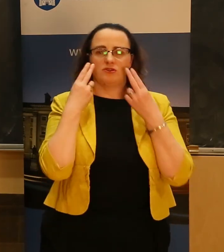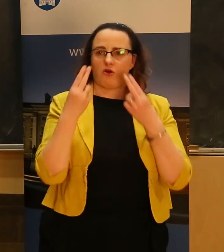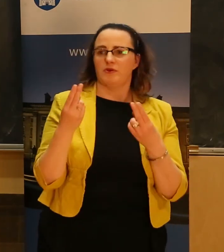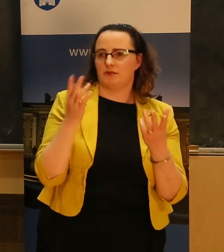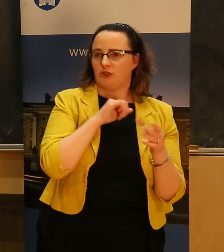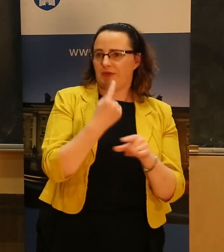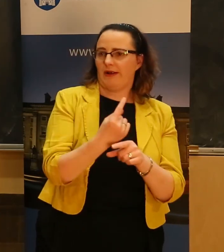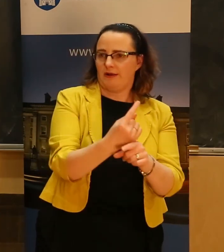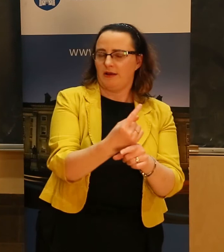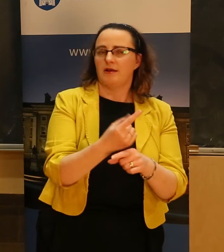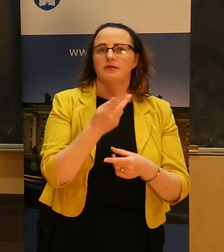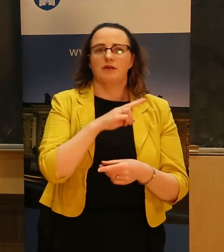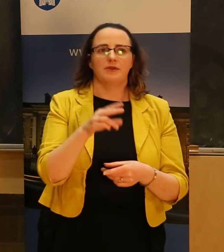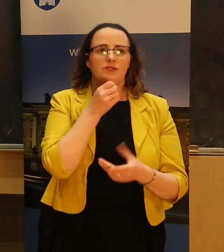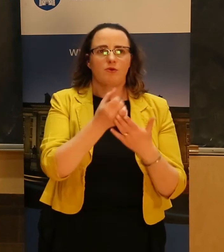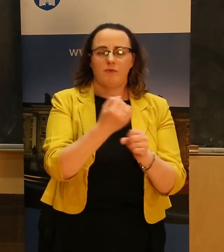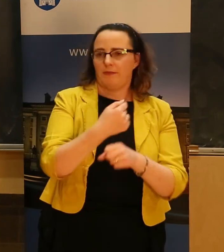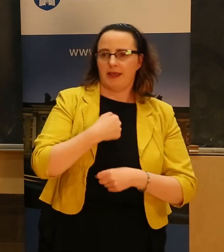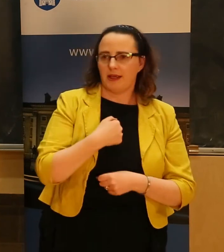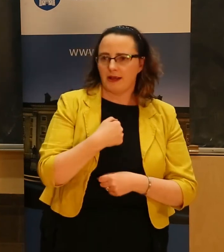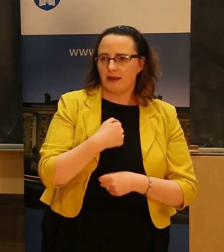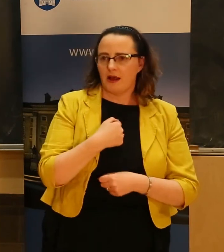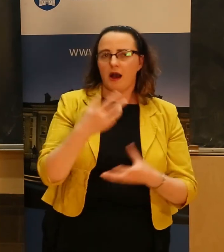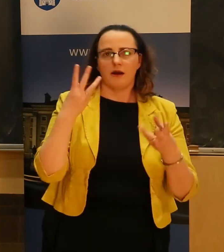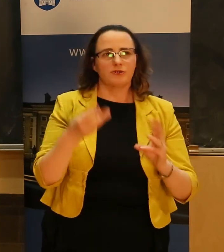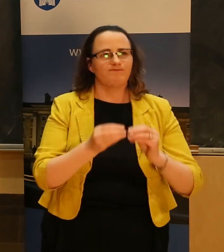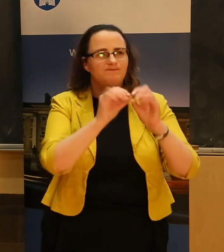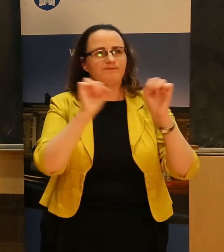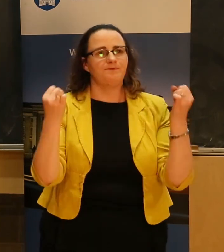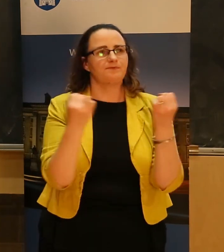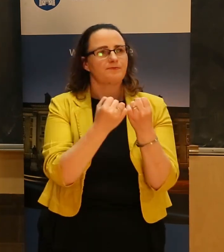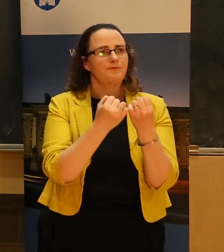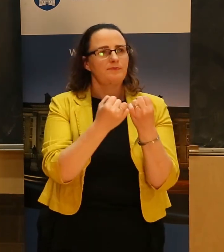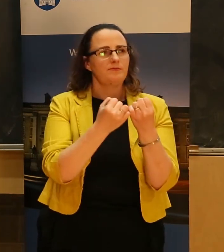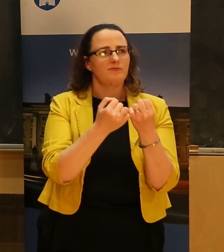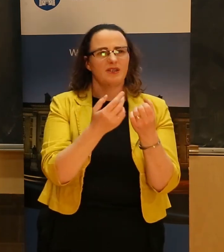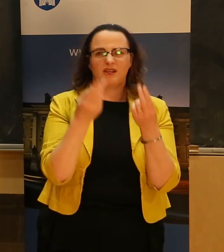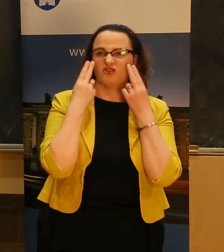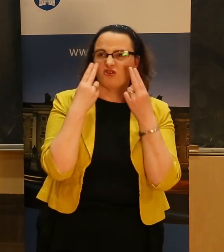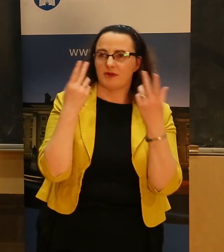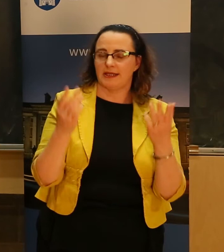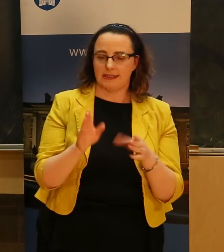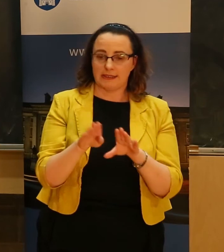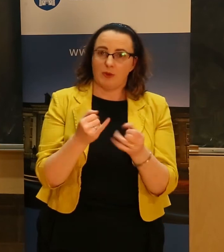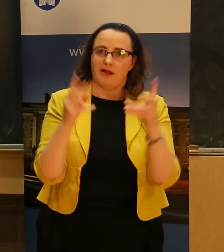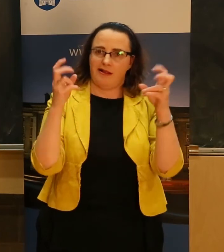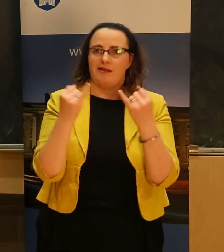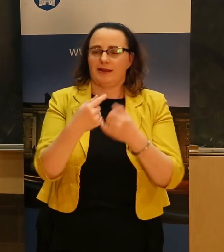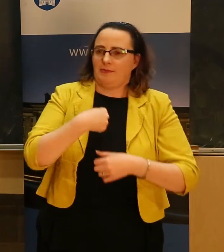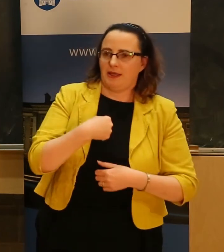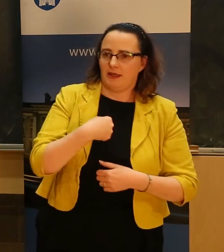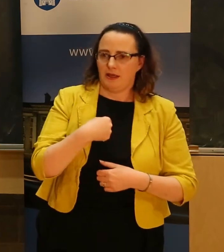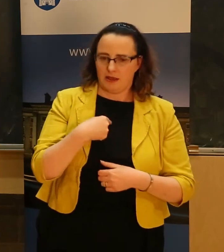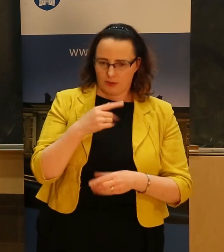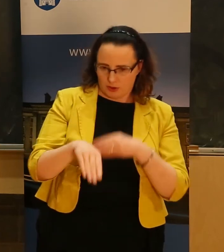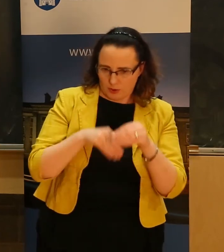This shouldn't be a story about me. I want to create a society where it's so normal that someone like me would run for the